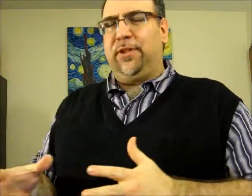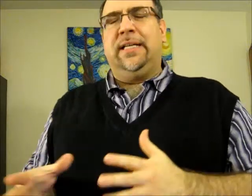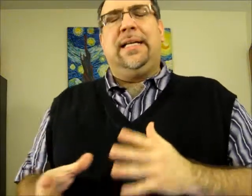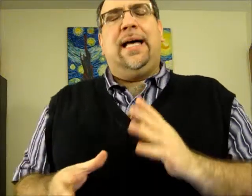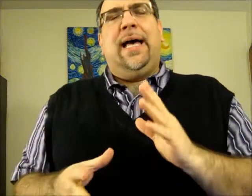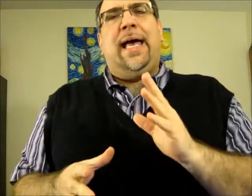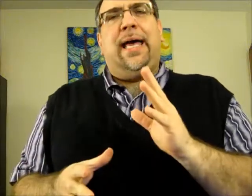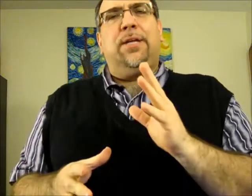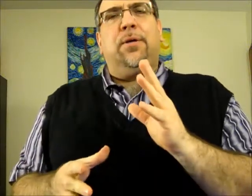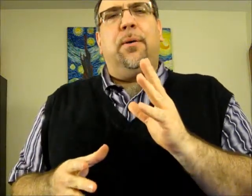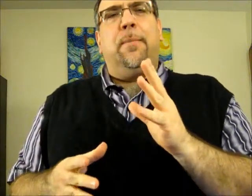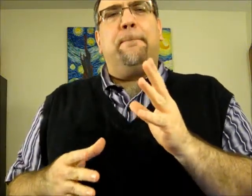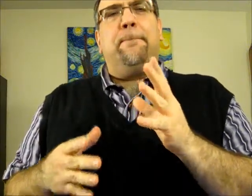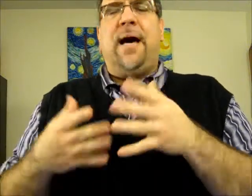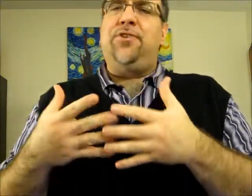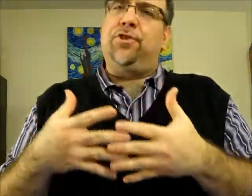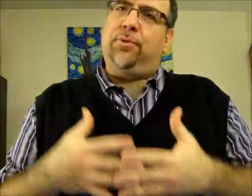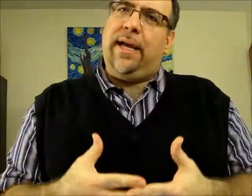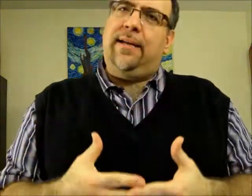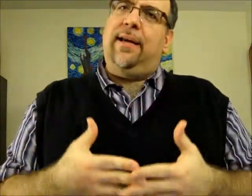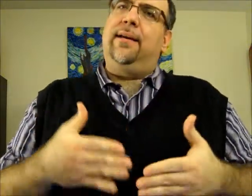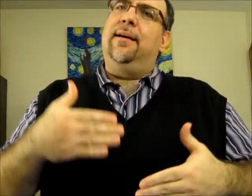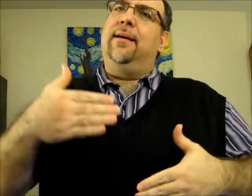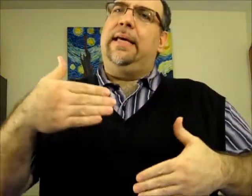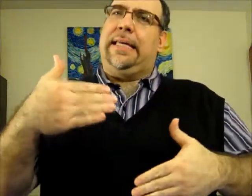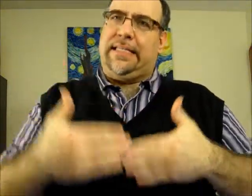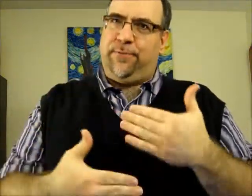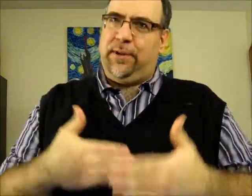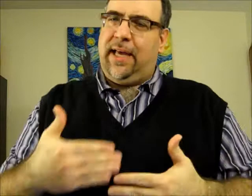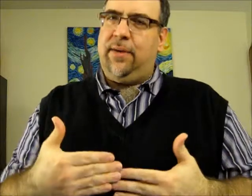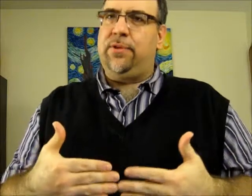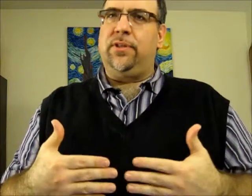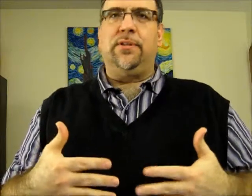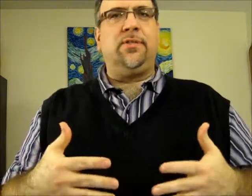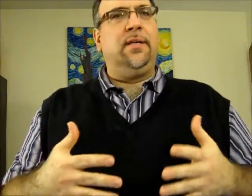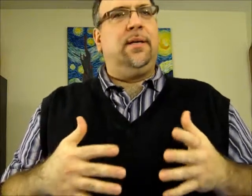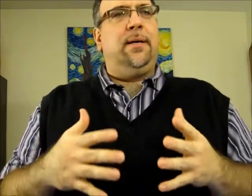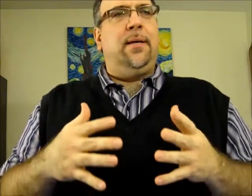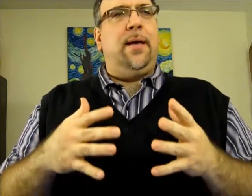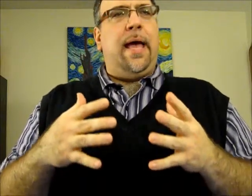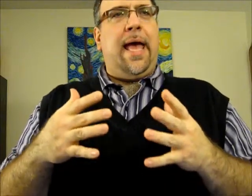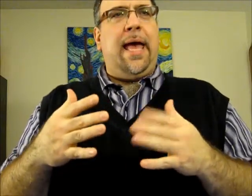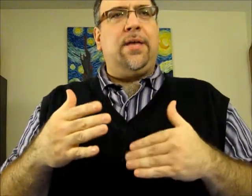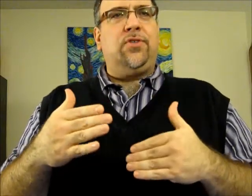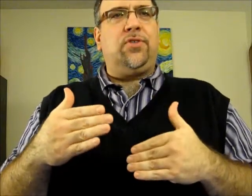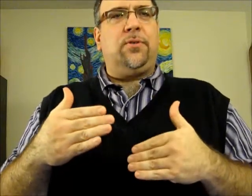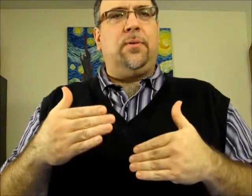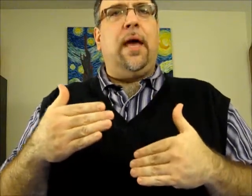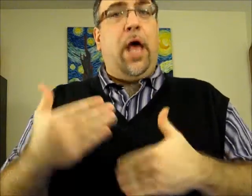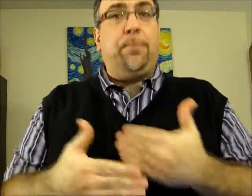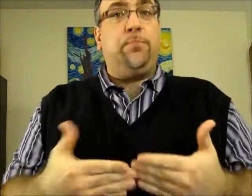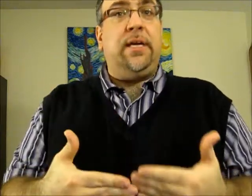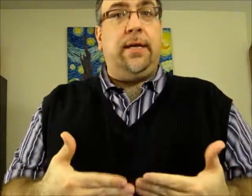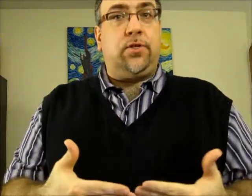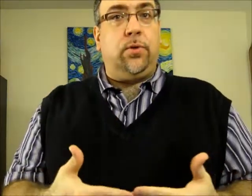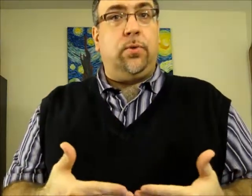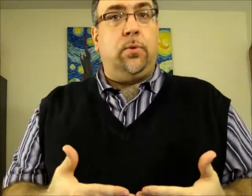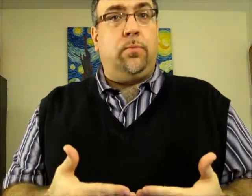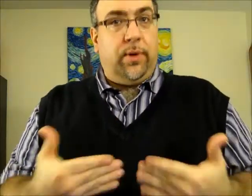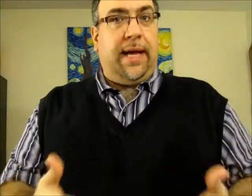and my training in different languages has helped me to pronounce